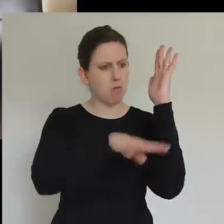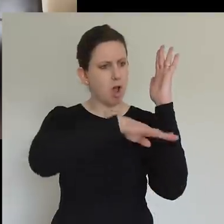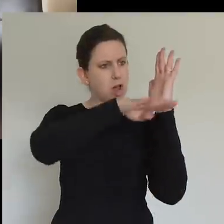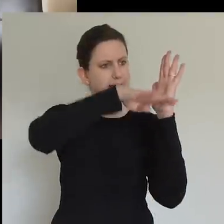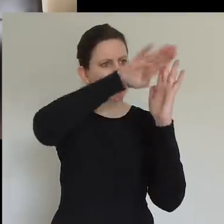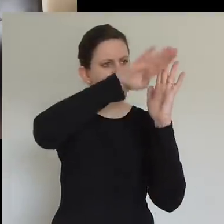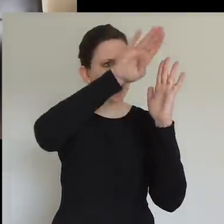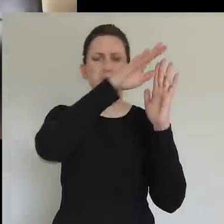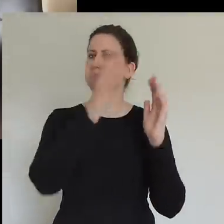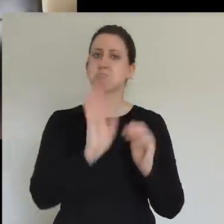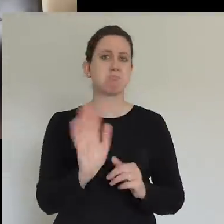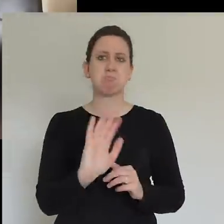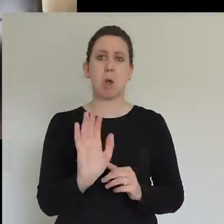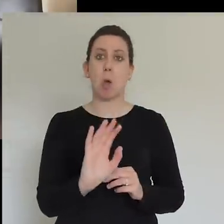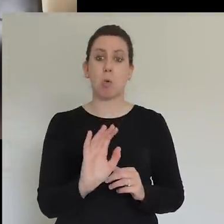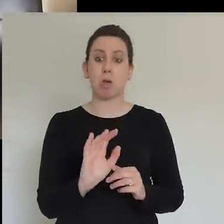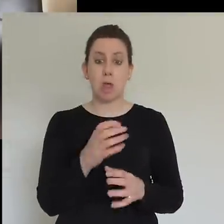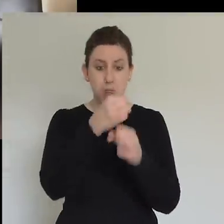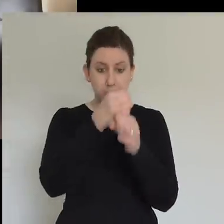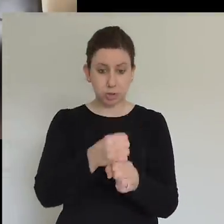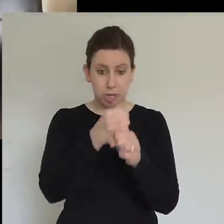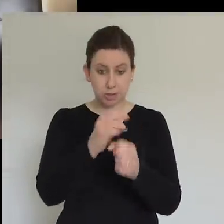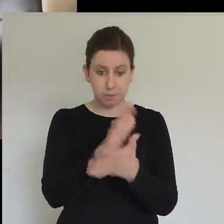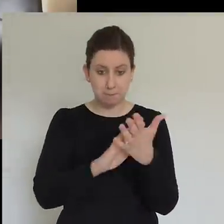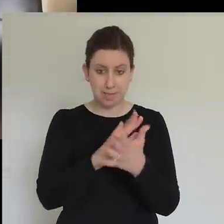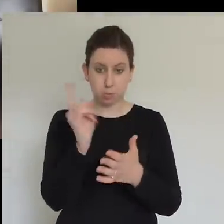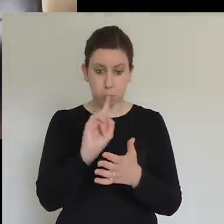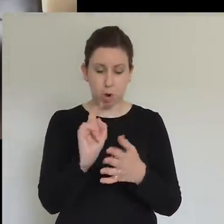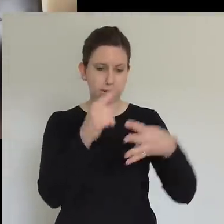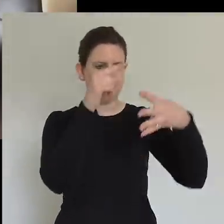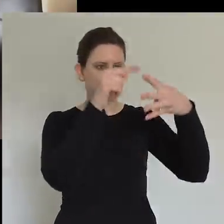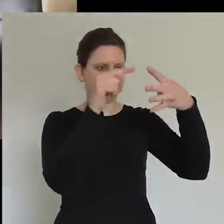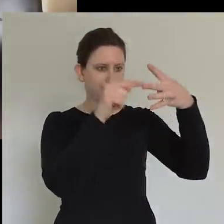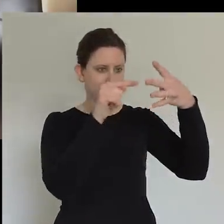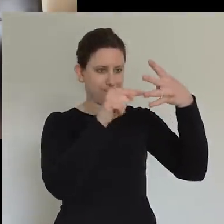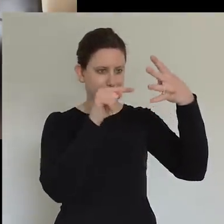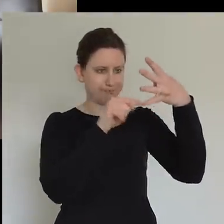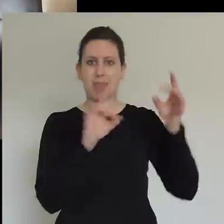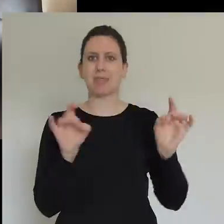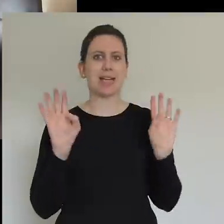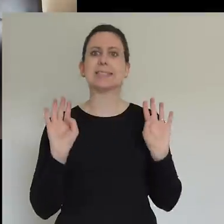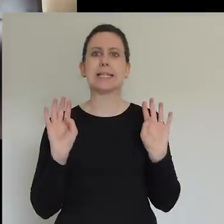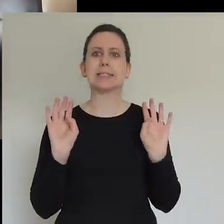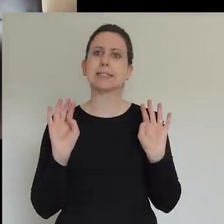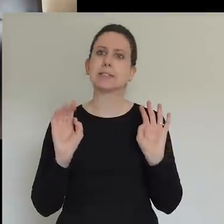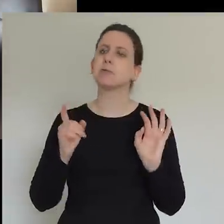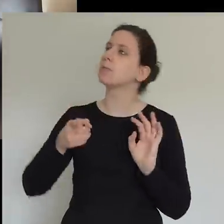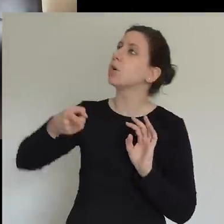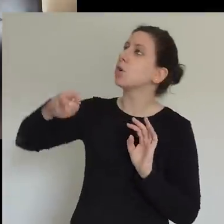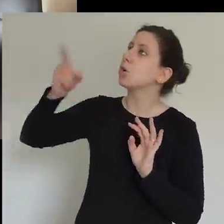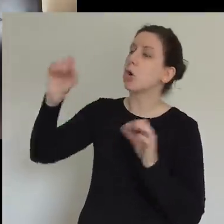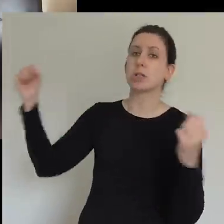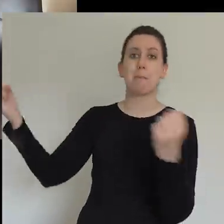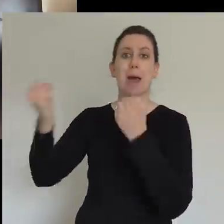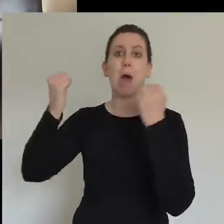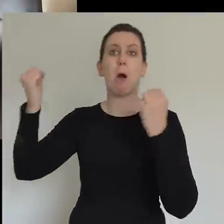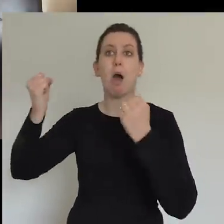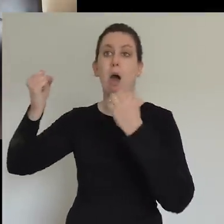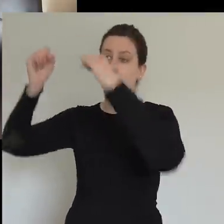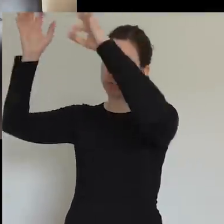things. And it's the empowering of the Holy Spirit and His presence that makes it possible for them to do these four. Teaching was important. That their knowledge,